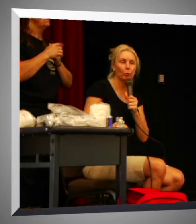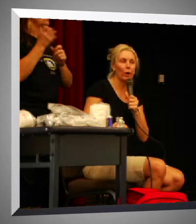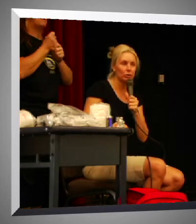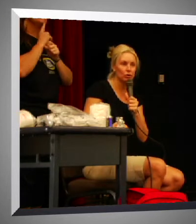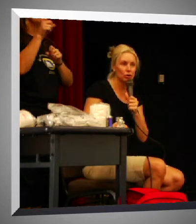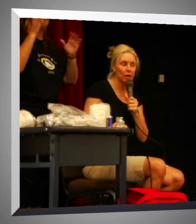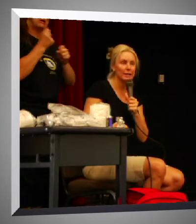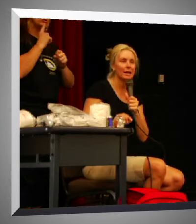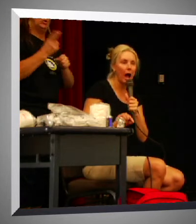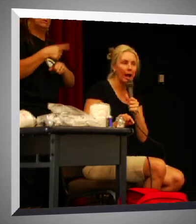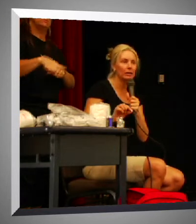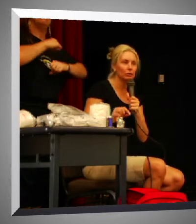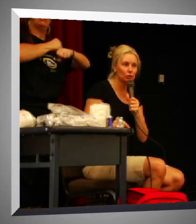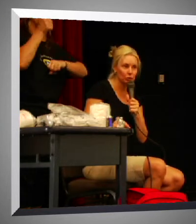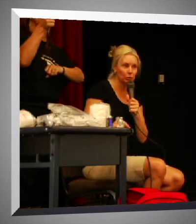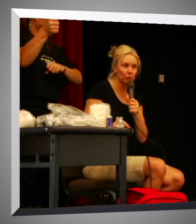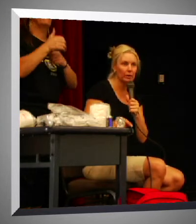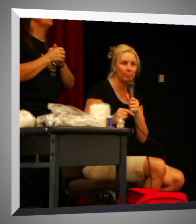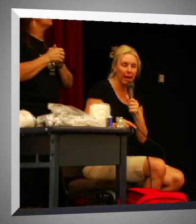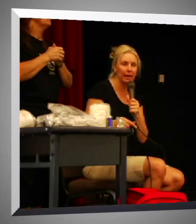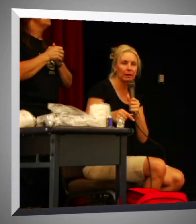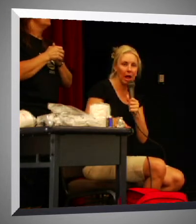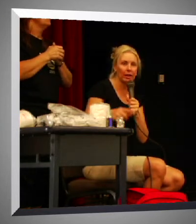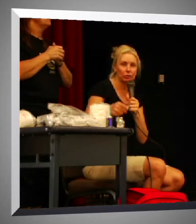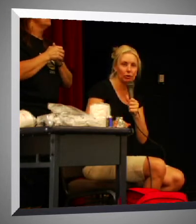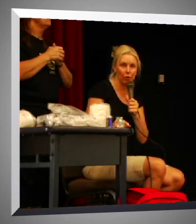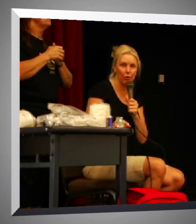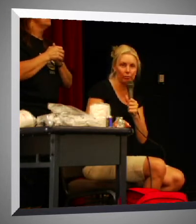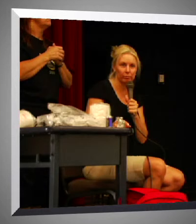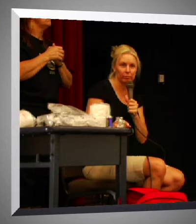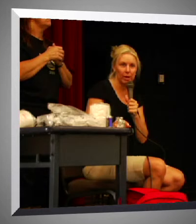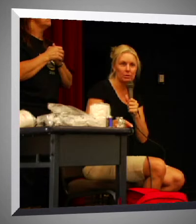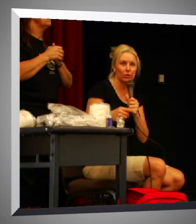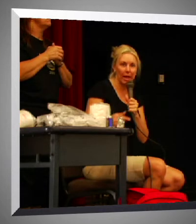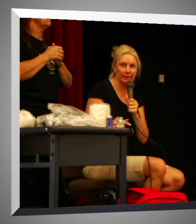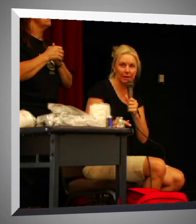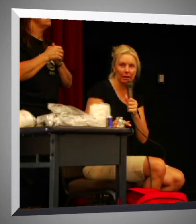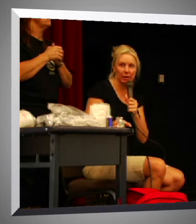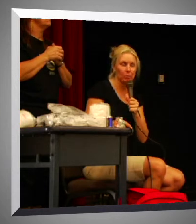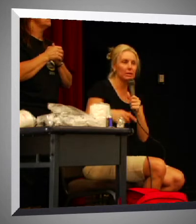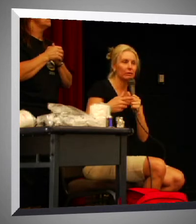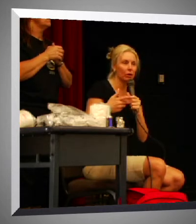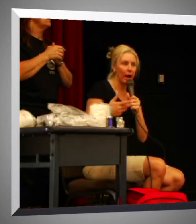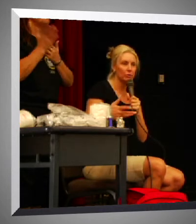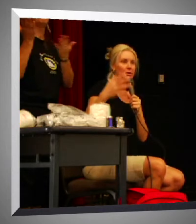a wrench tied to the main line to your home. So the gas line. Because if your house,